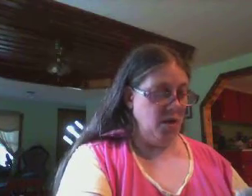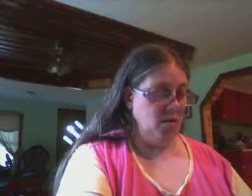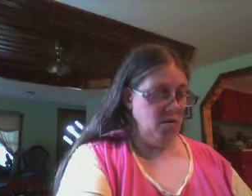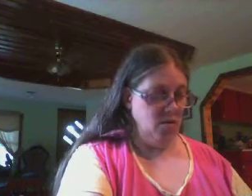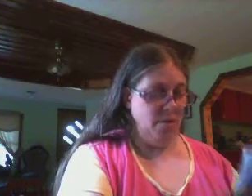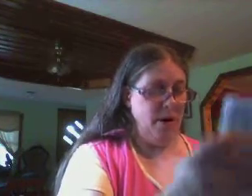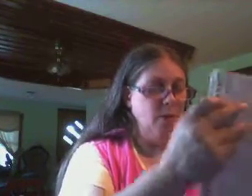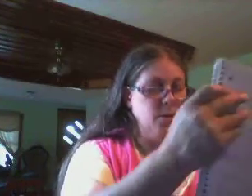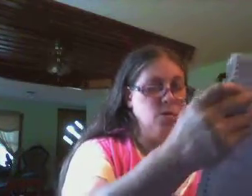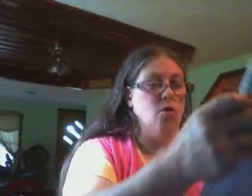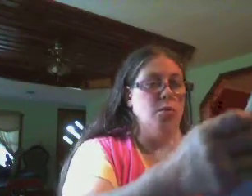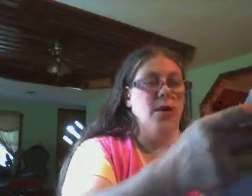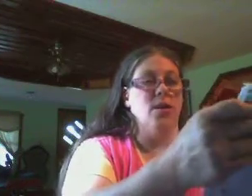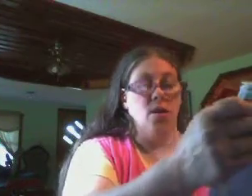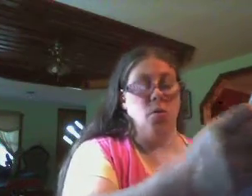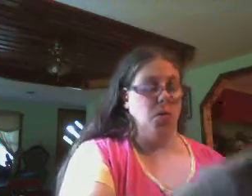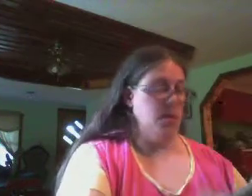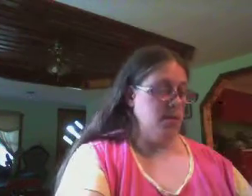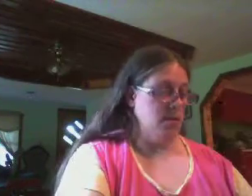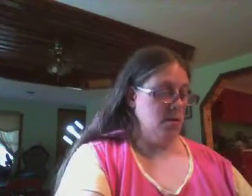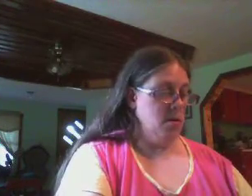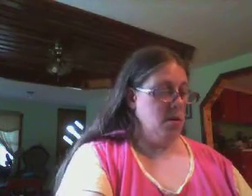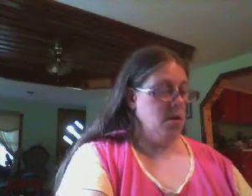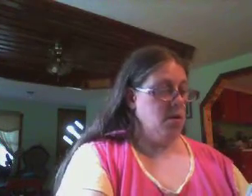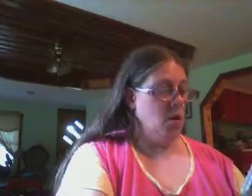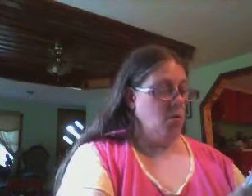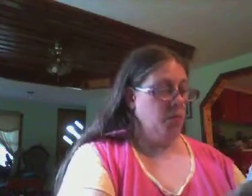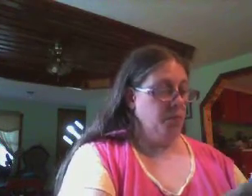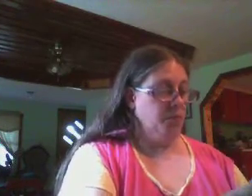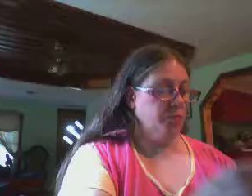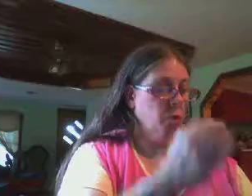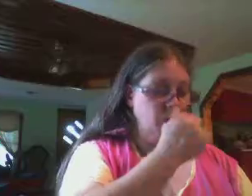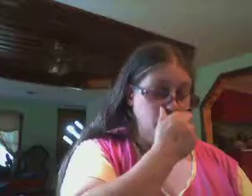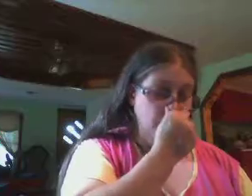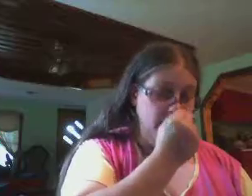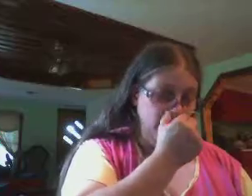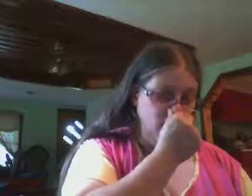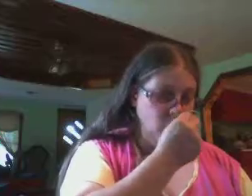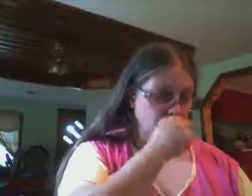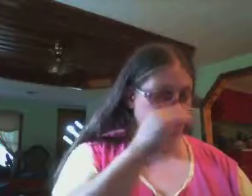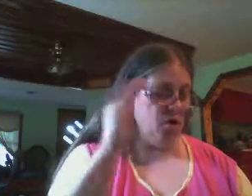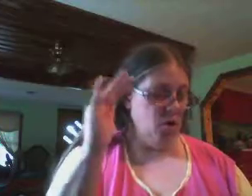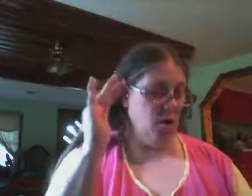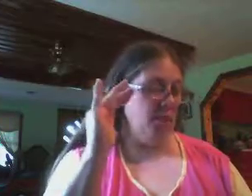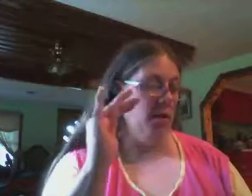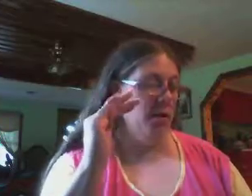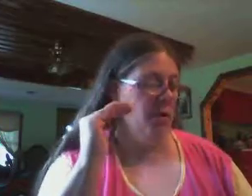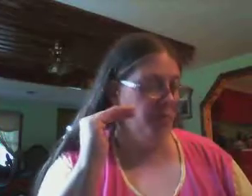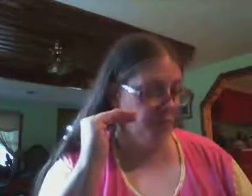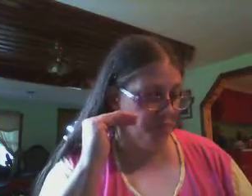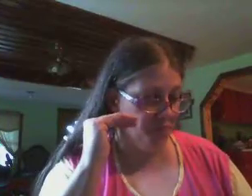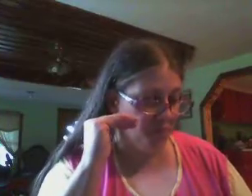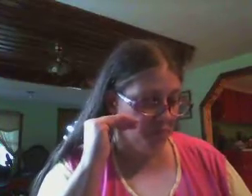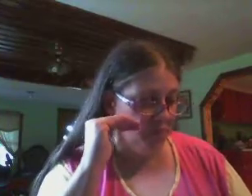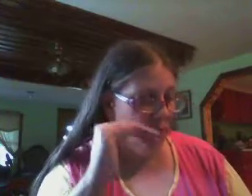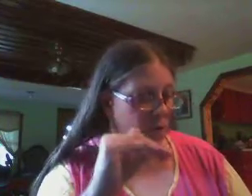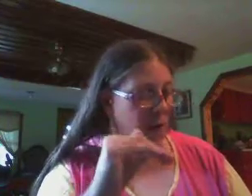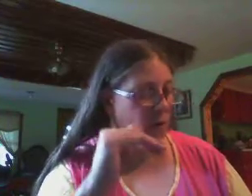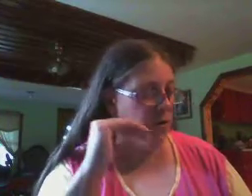think about this, your opinion on this. So, what is your opinion about